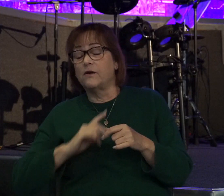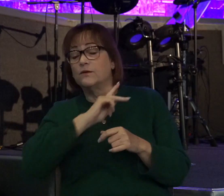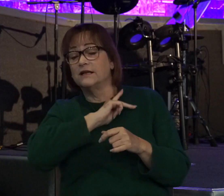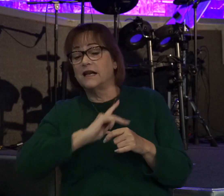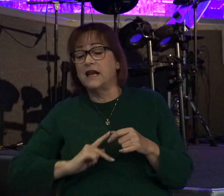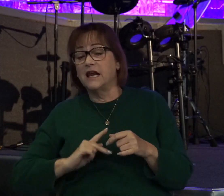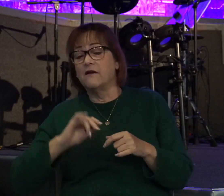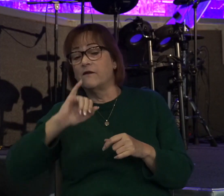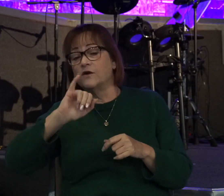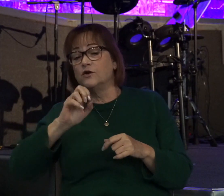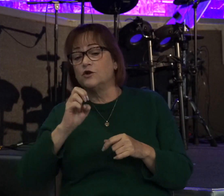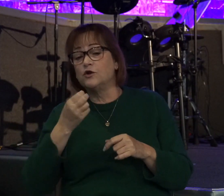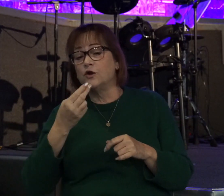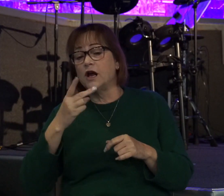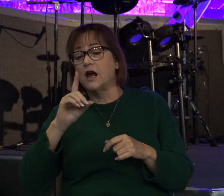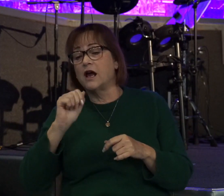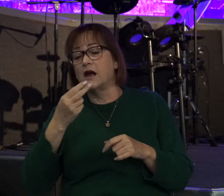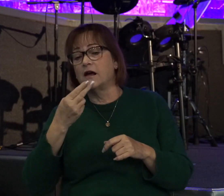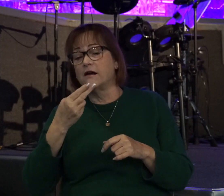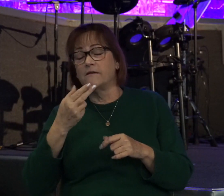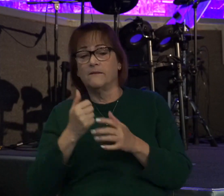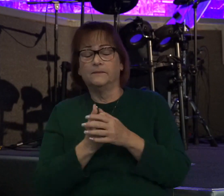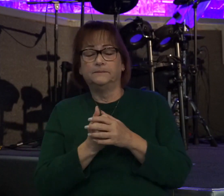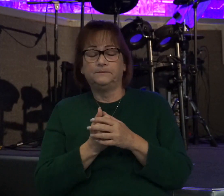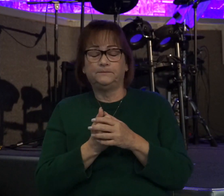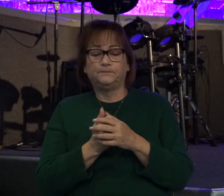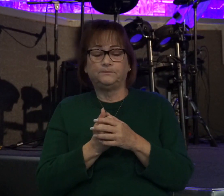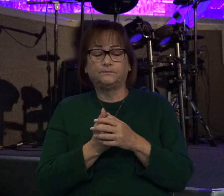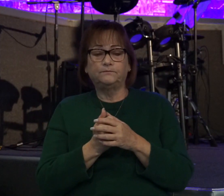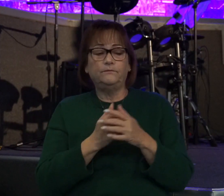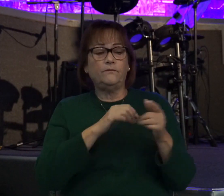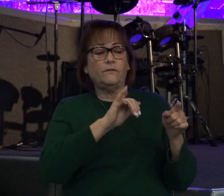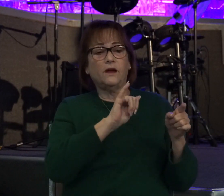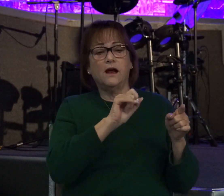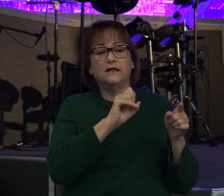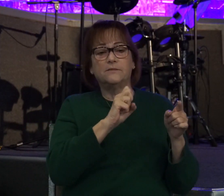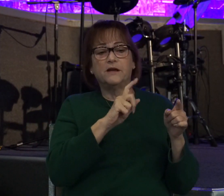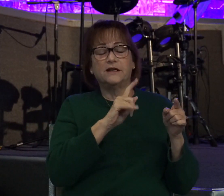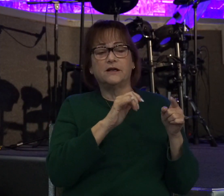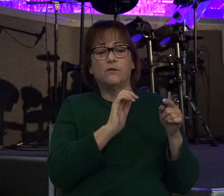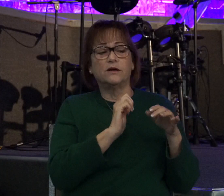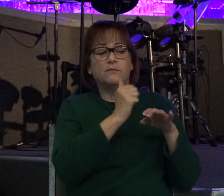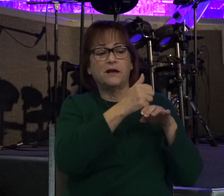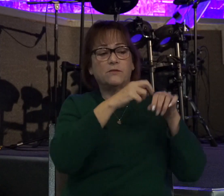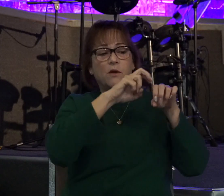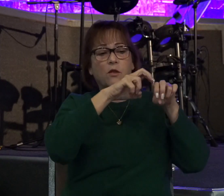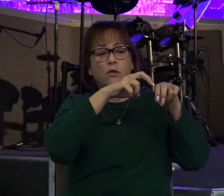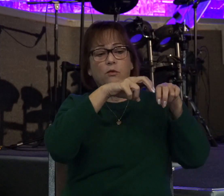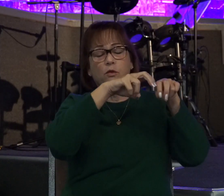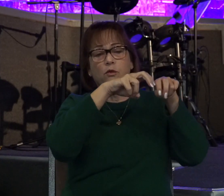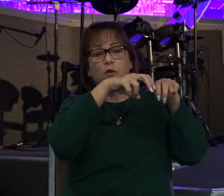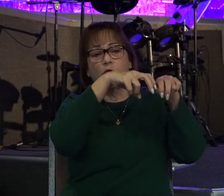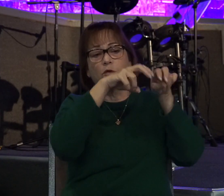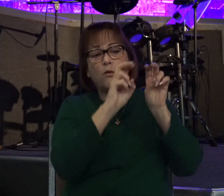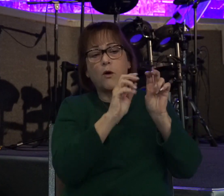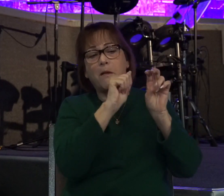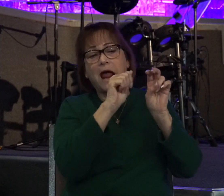Judah or the tribe of Judah at that time. But Ish-bosheth was placed on the throne by Abner and he ruled over the rest of